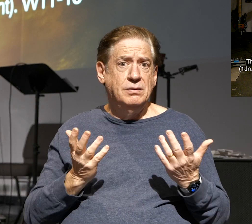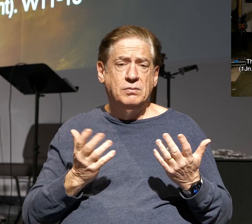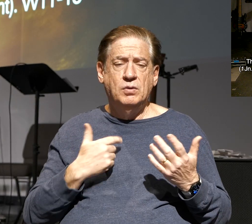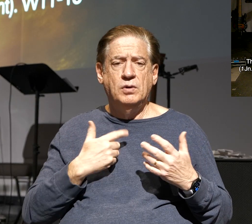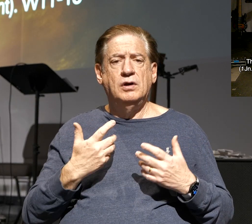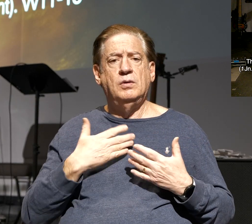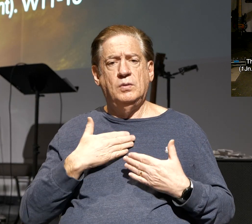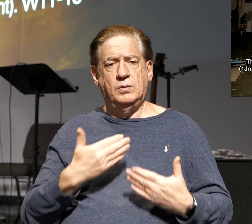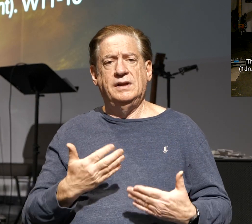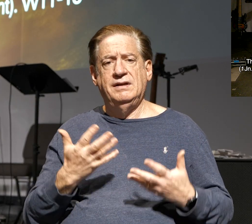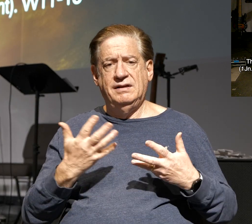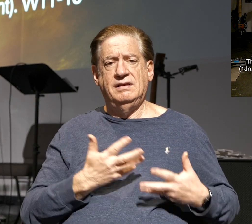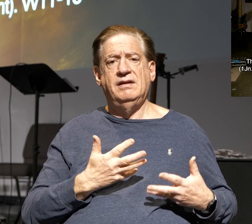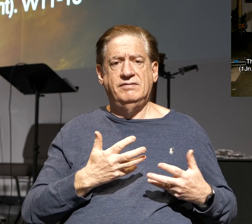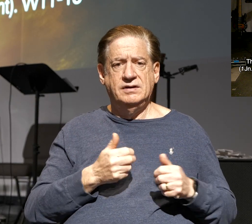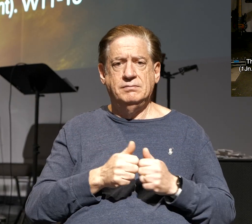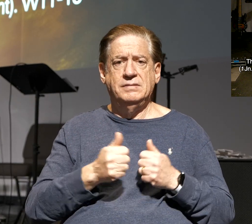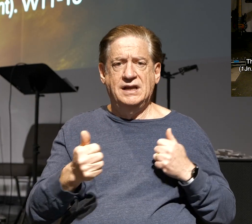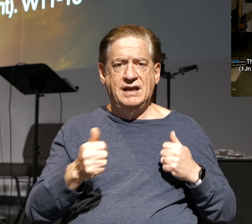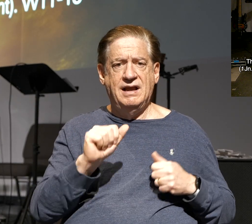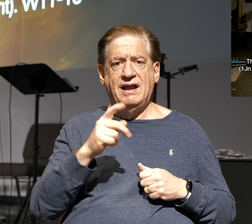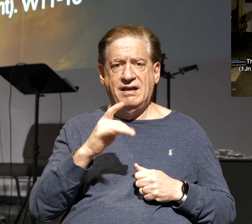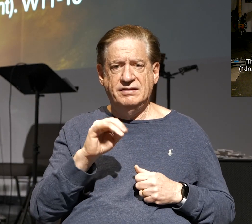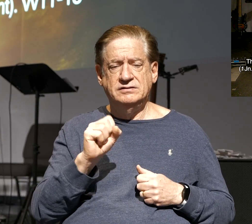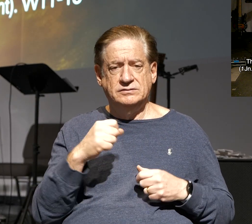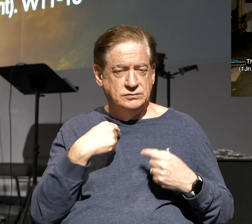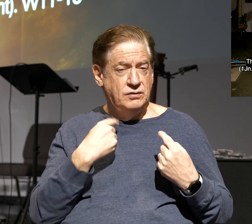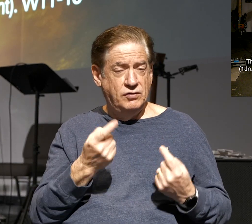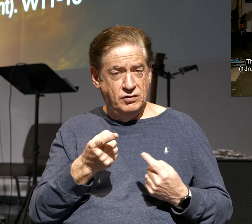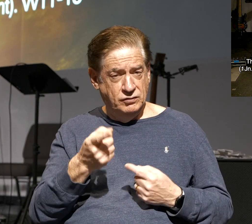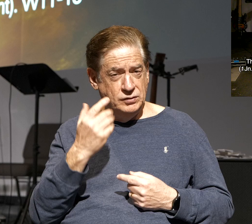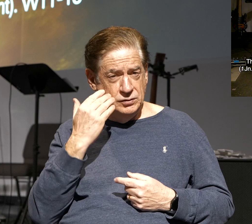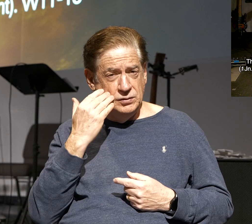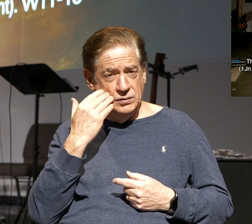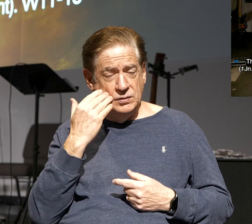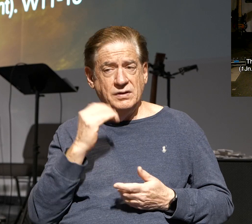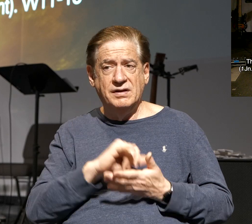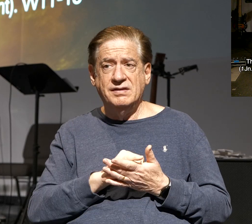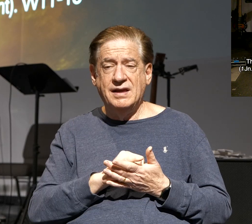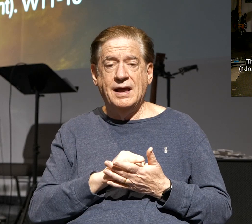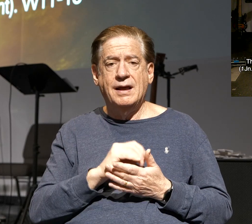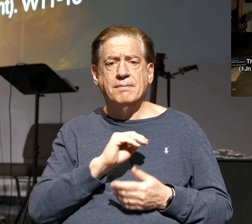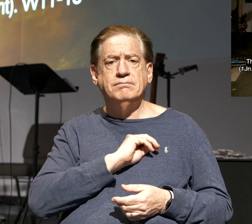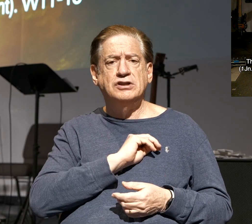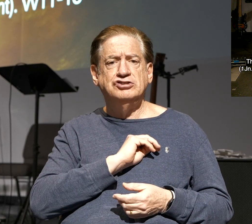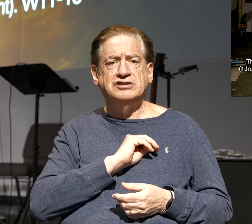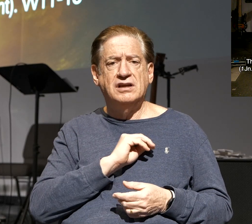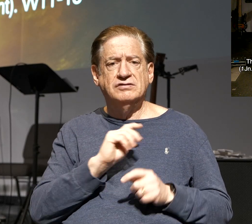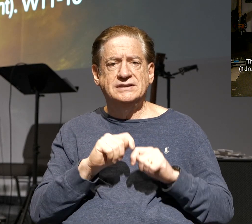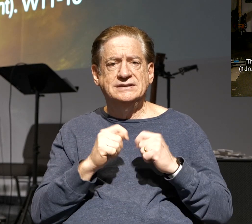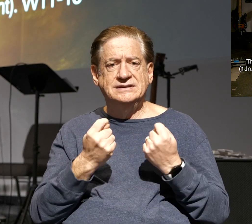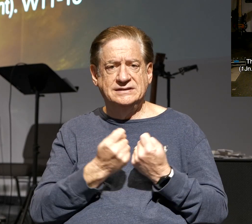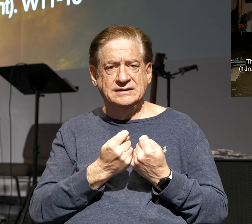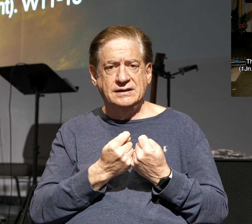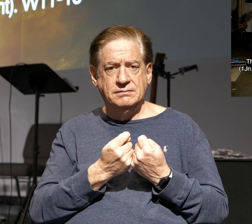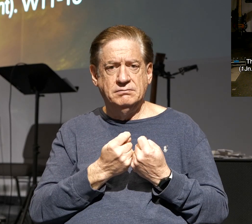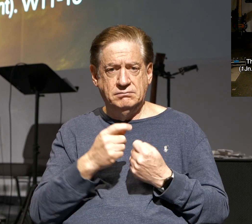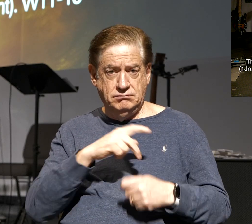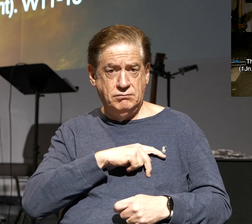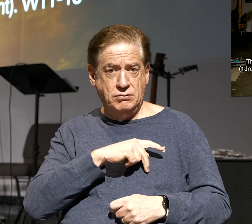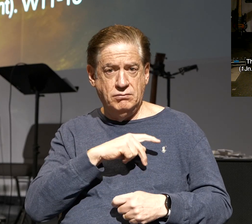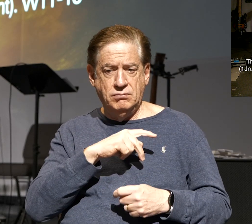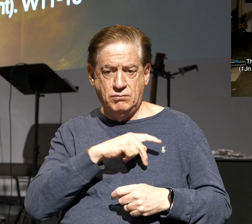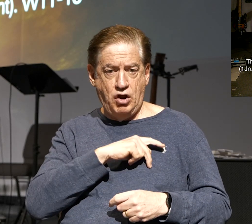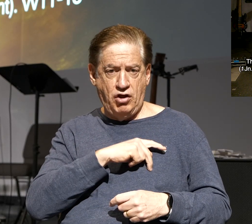behind at Athens alone. Let me bring you up to speed in the story thus far. As you guys well know, the missionary team of Paul, which included